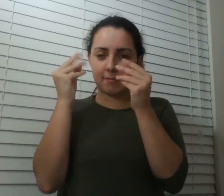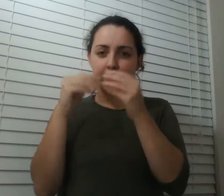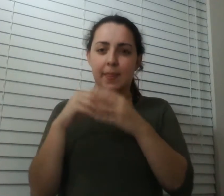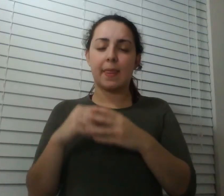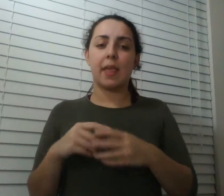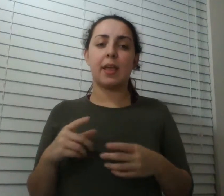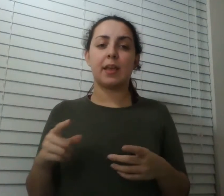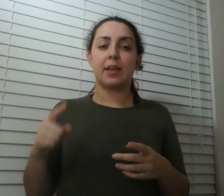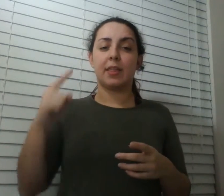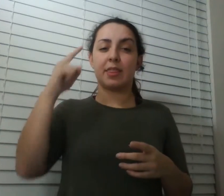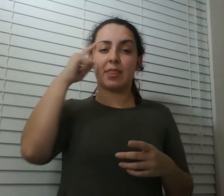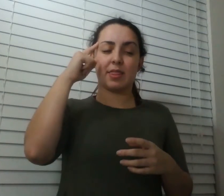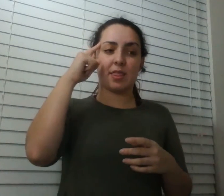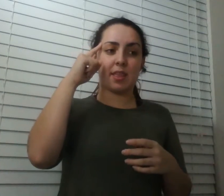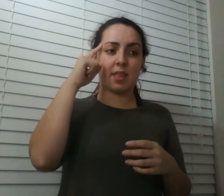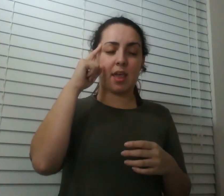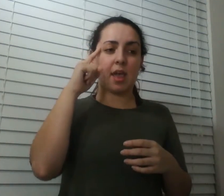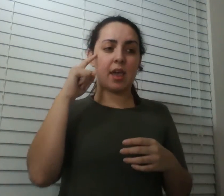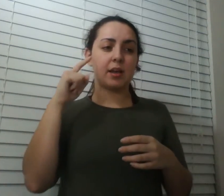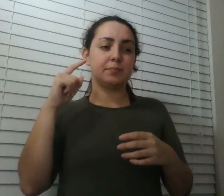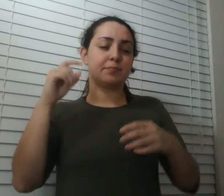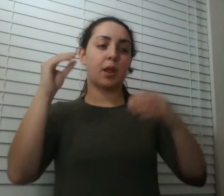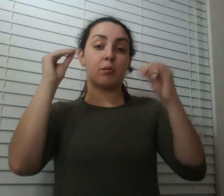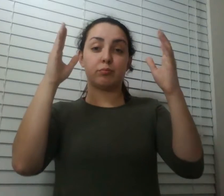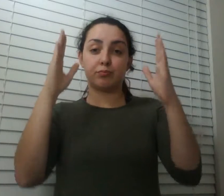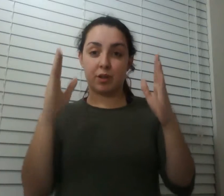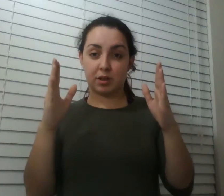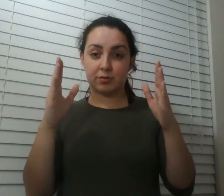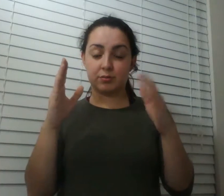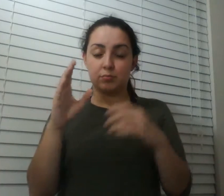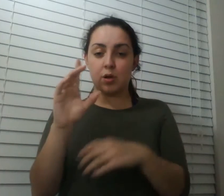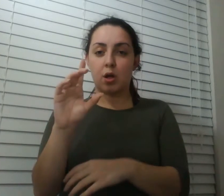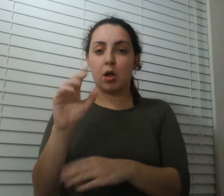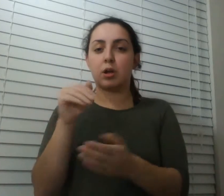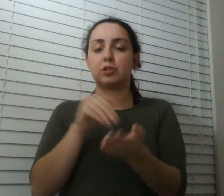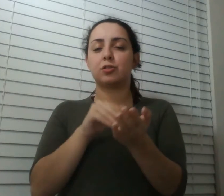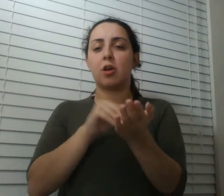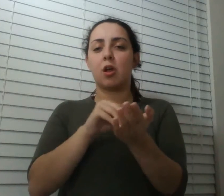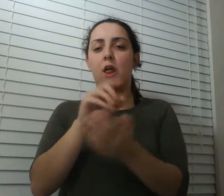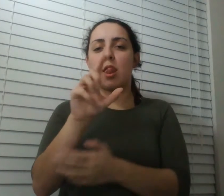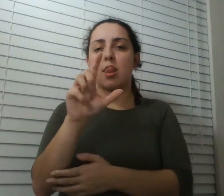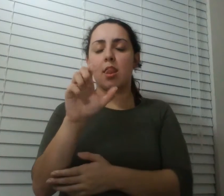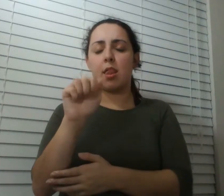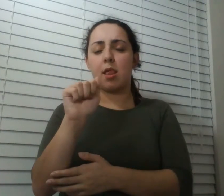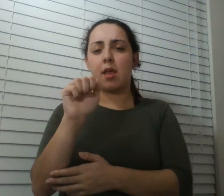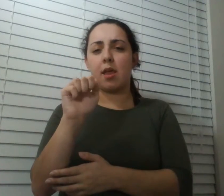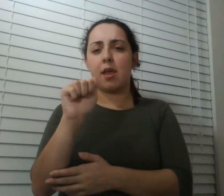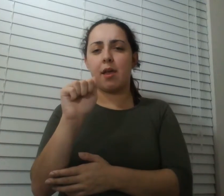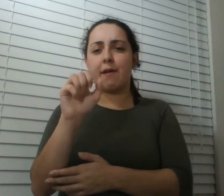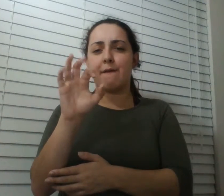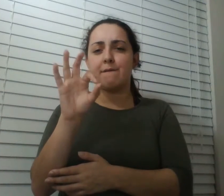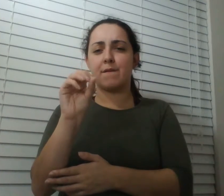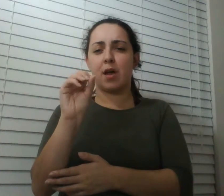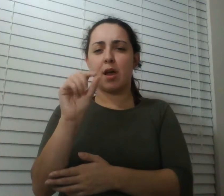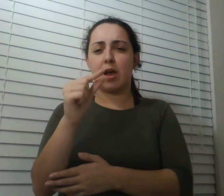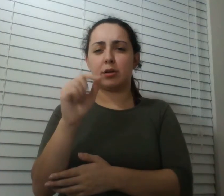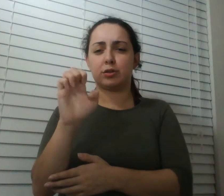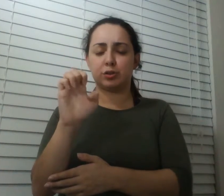this guy an old professor of his dr la foge la foge he was one of my mentors at louisiana state university